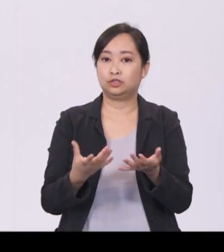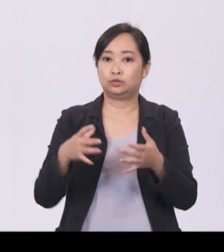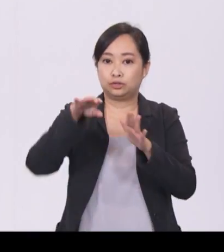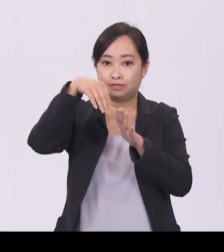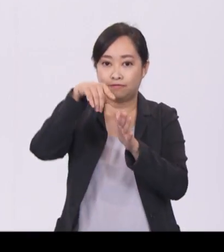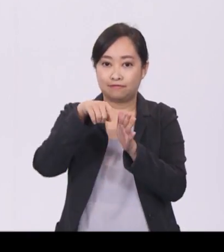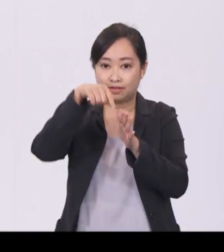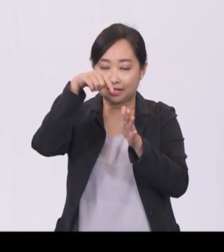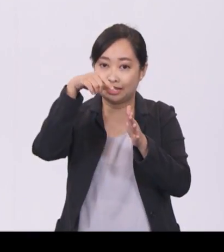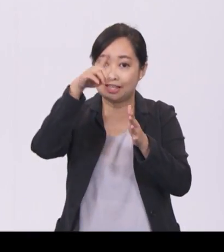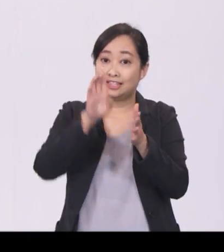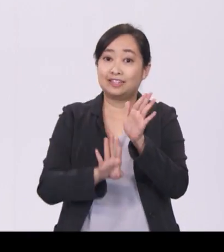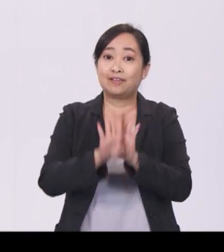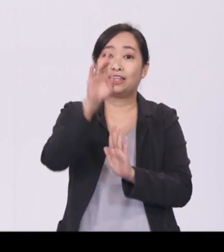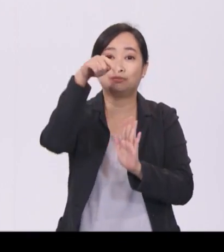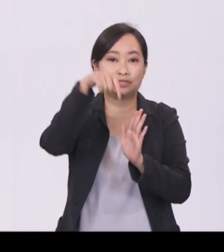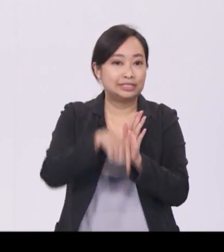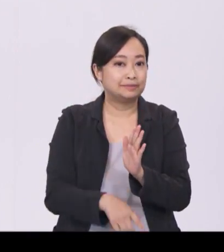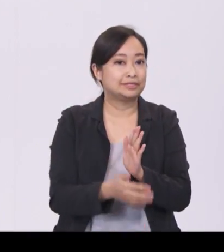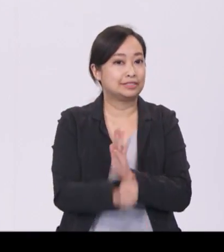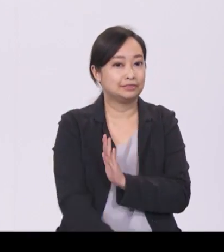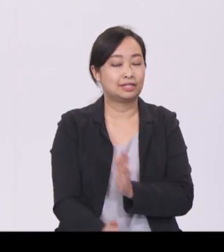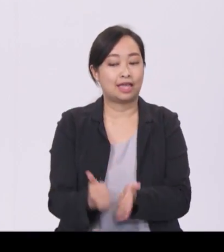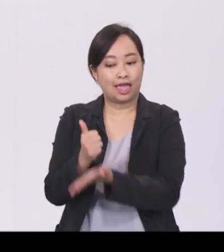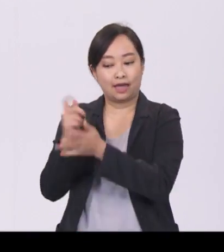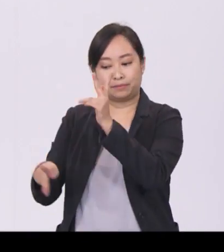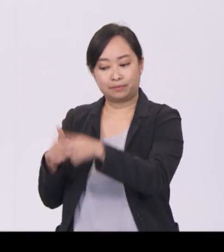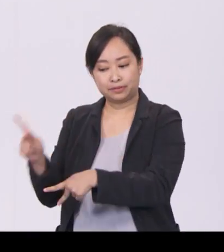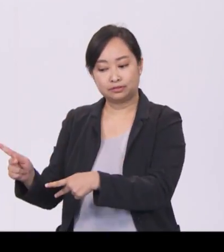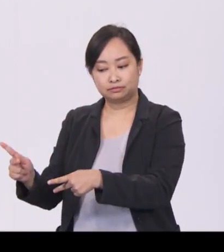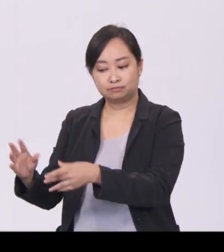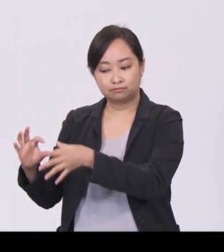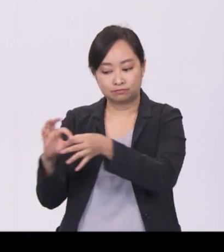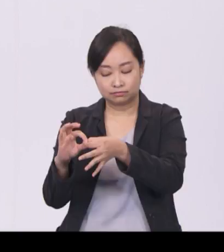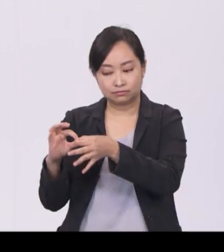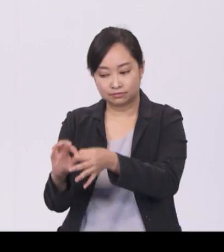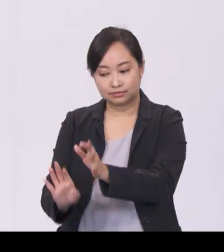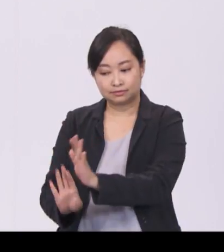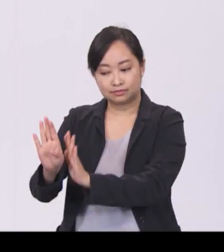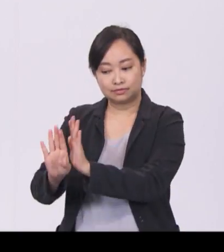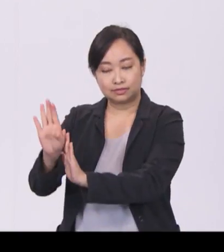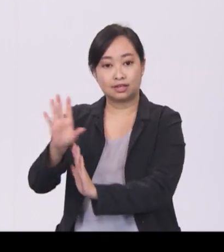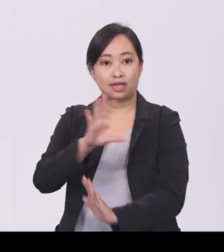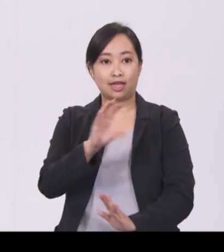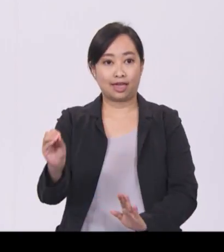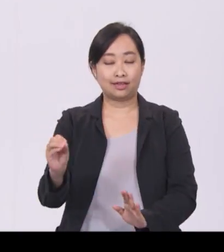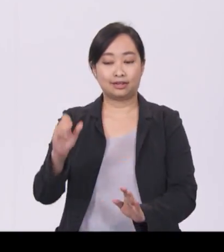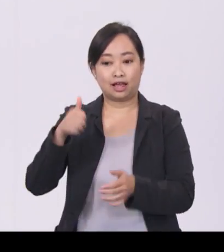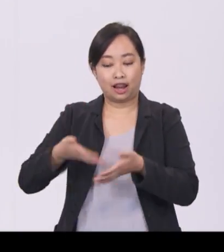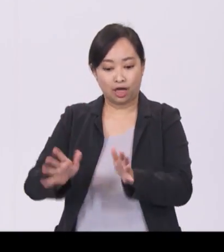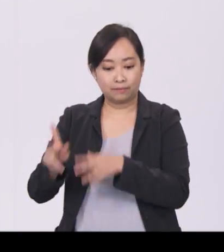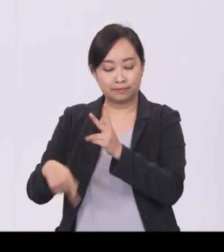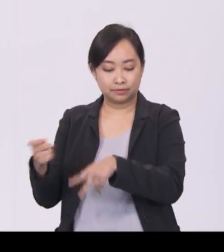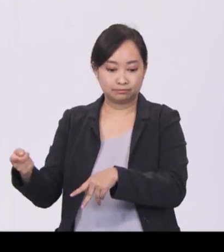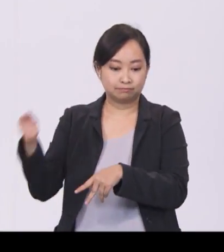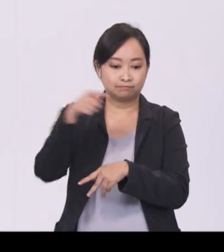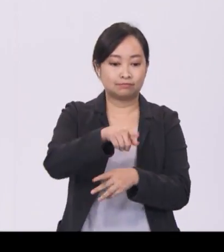This will help our people to stay relevant and develop the cross-cultural skills needed to capture opportunities in the region and beyond.